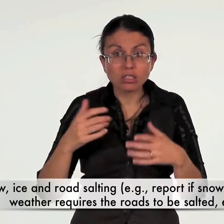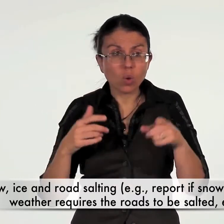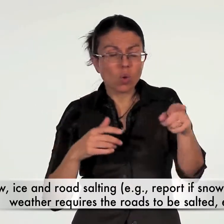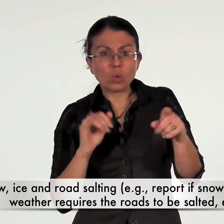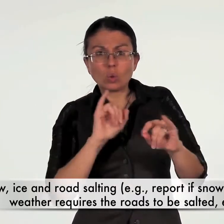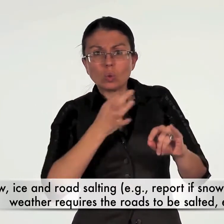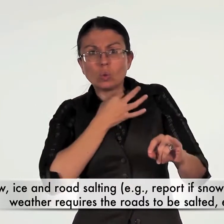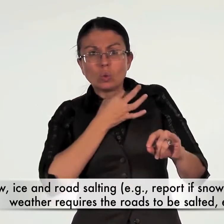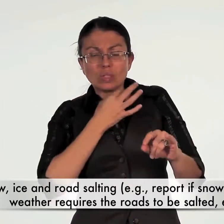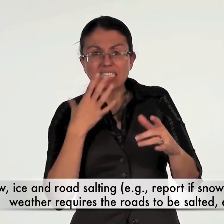etc